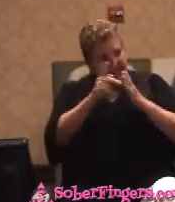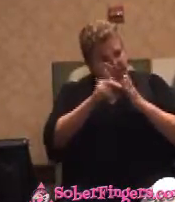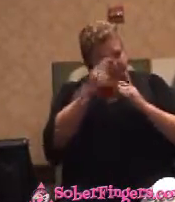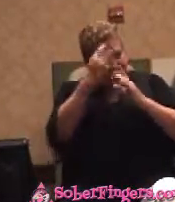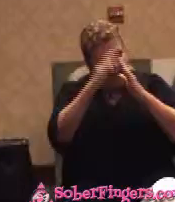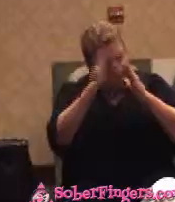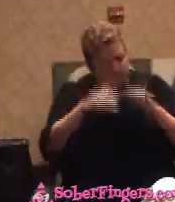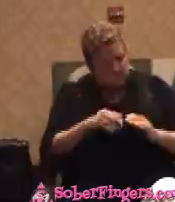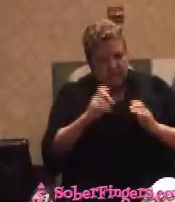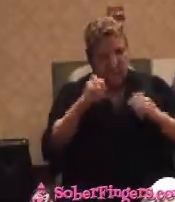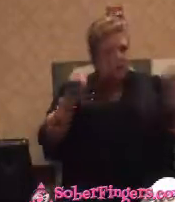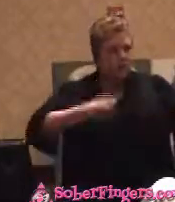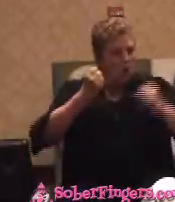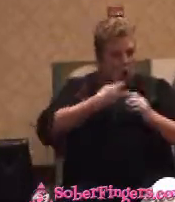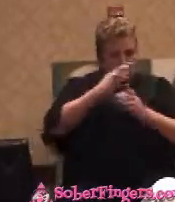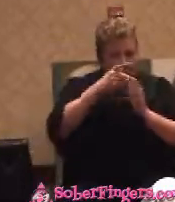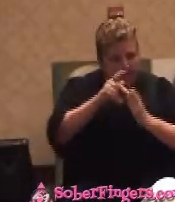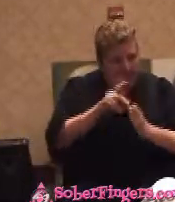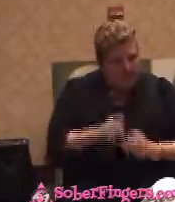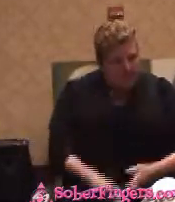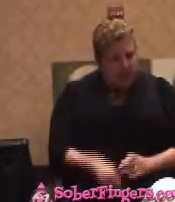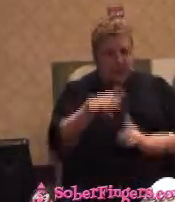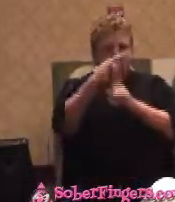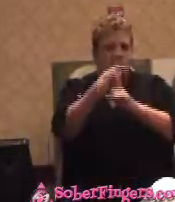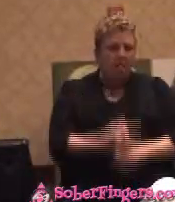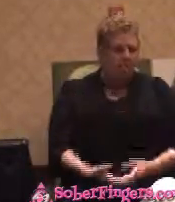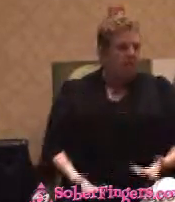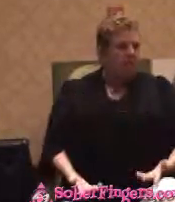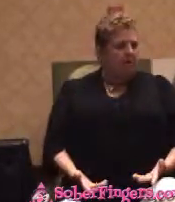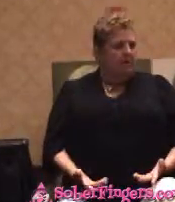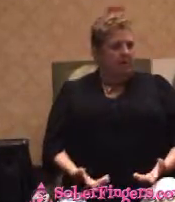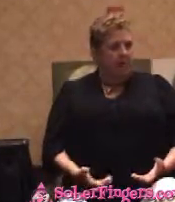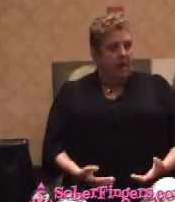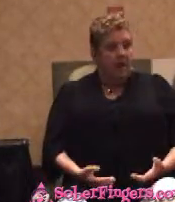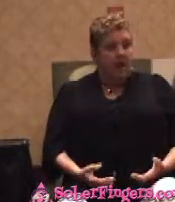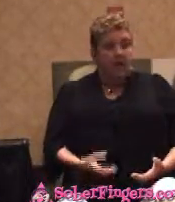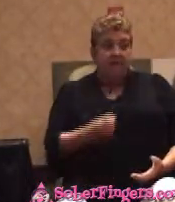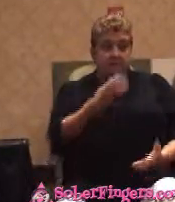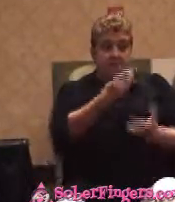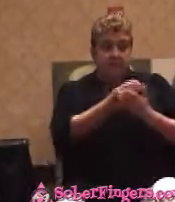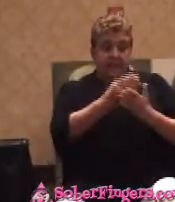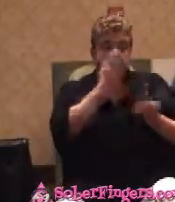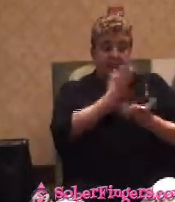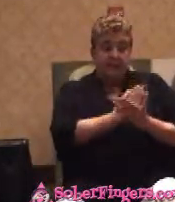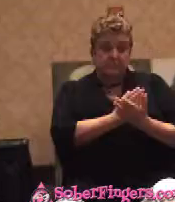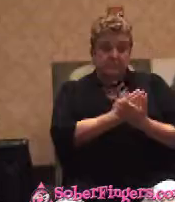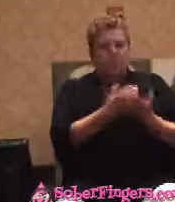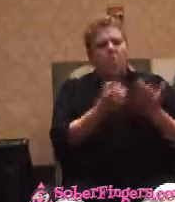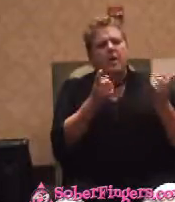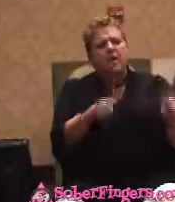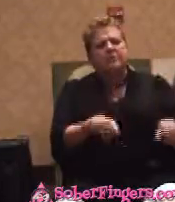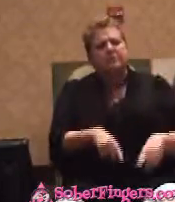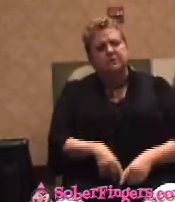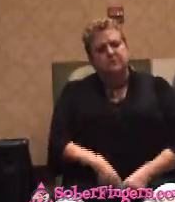payments. We have all kinds of payments. Do you realize if the money stops, what happens? What happens?